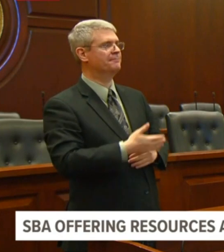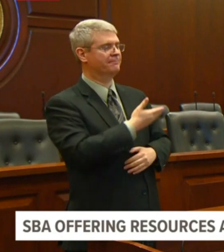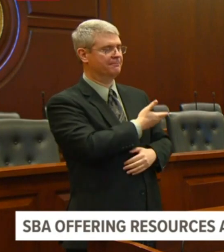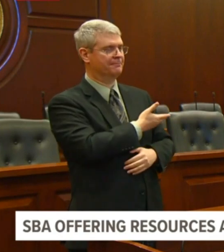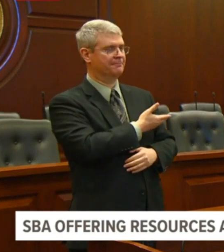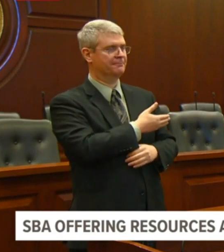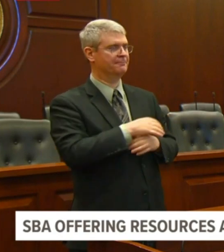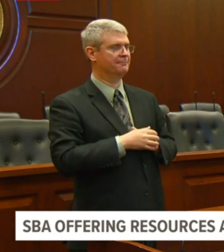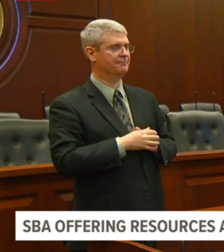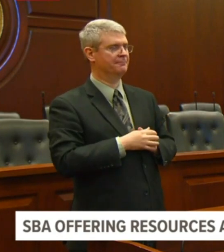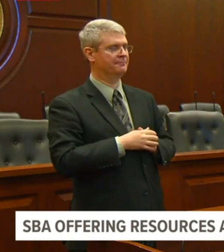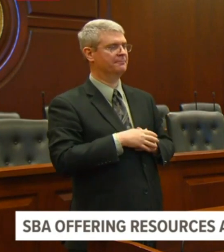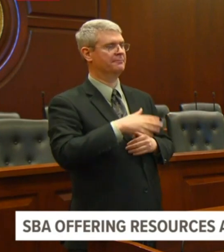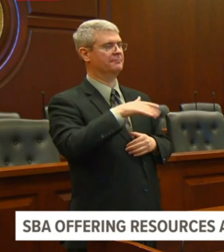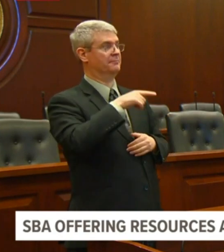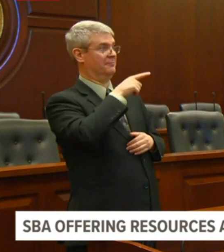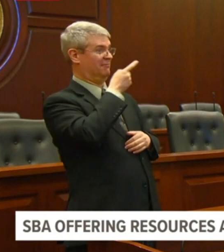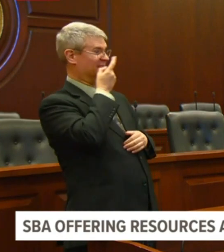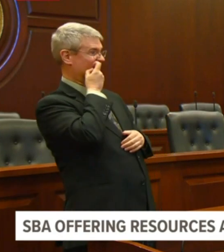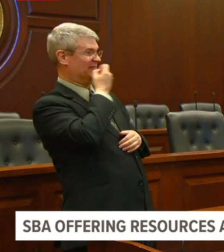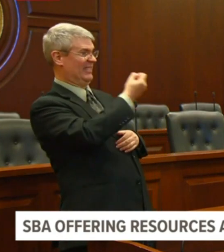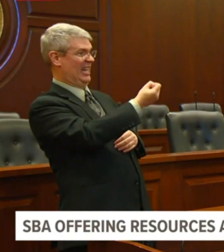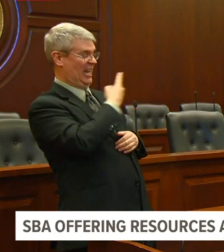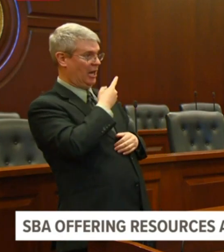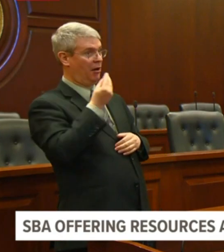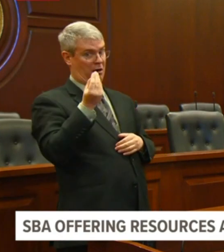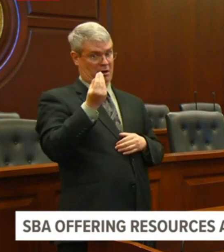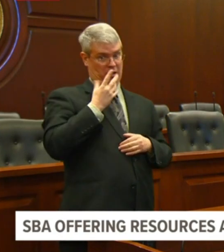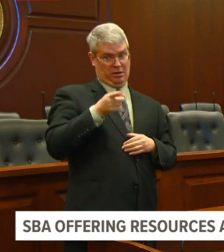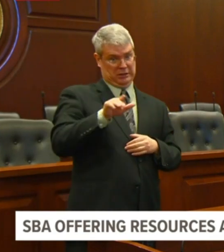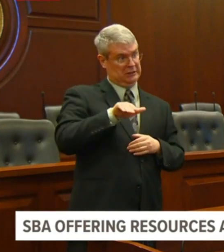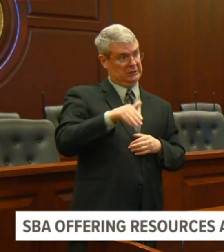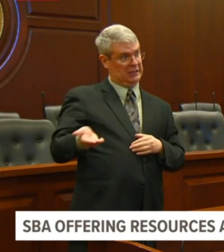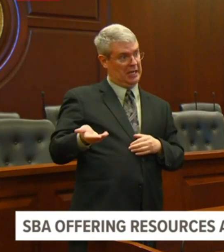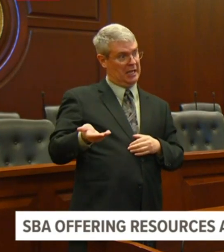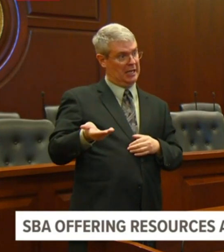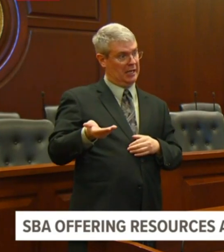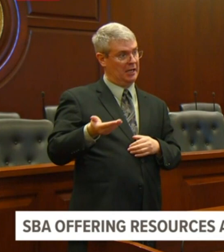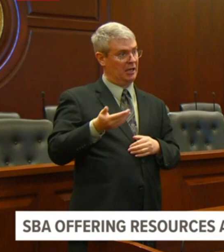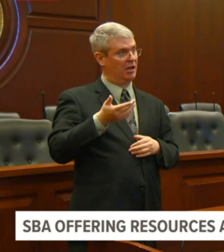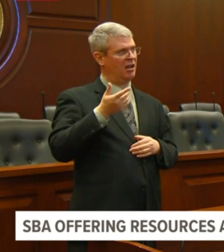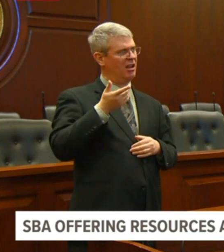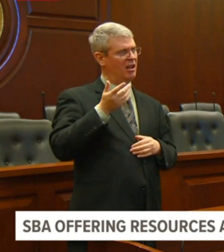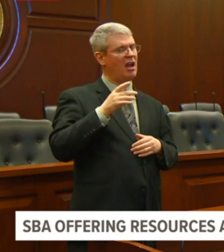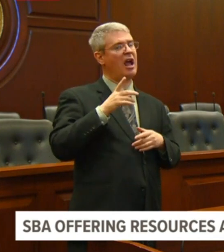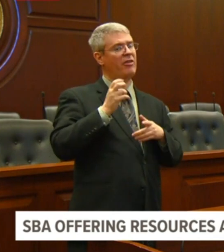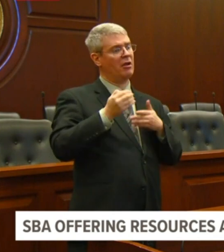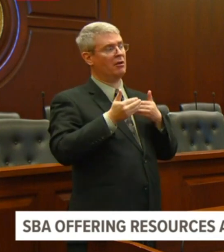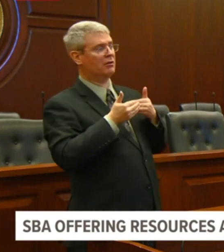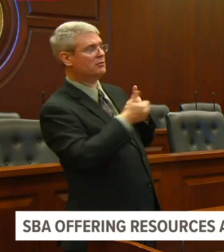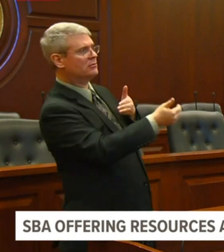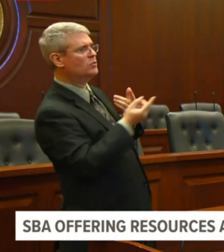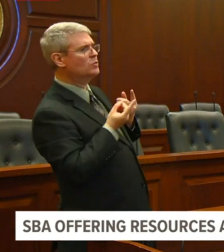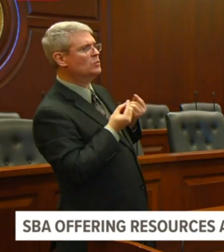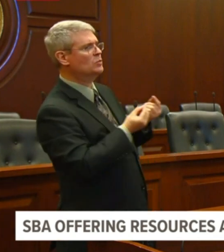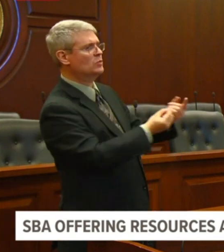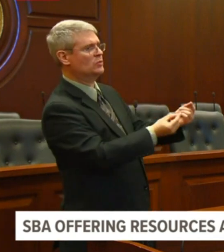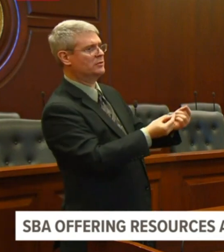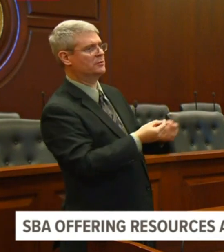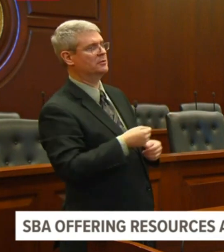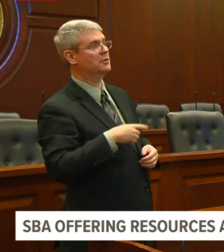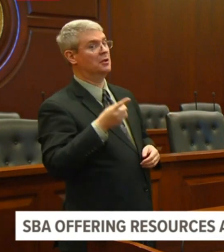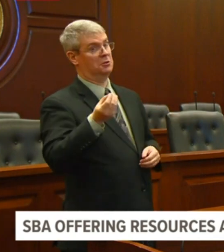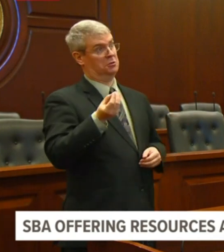was about when did we first learn about the first COVID death and what's our process going forward? I personally learned about the first COVID death yesterday. Uh,